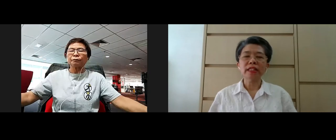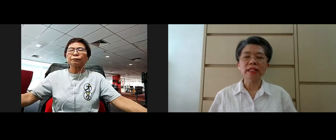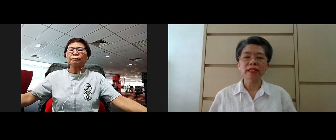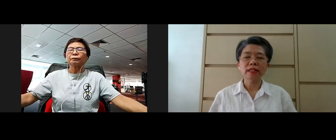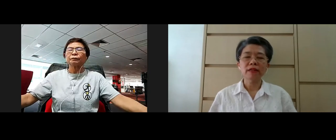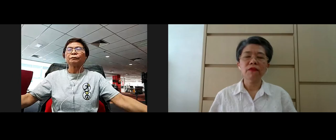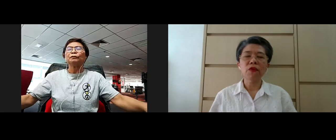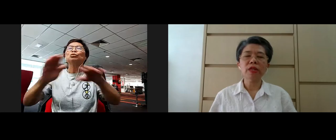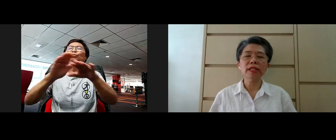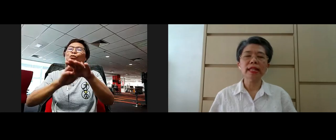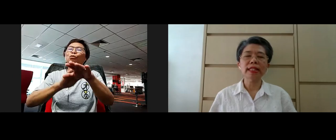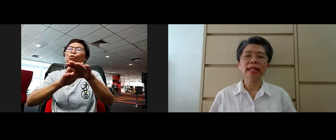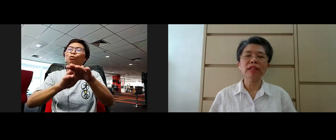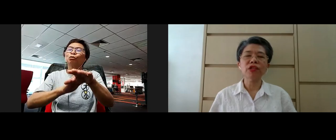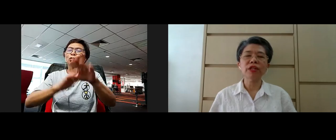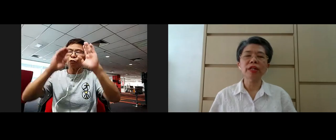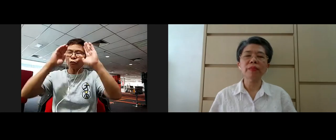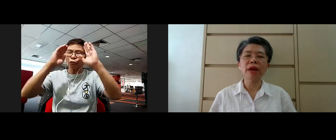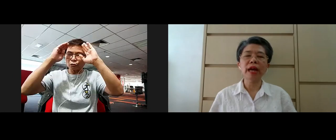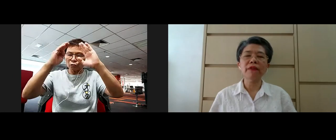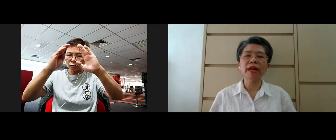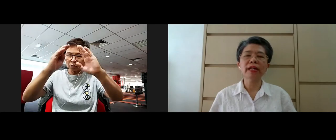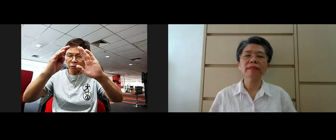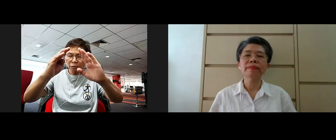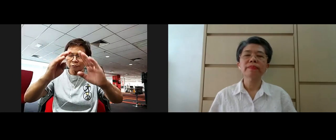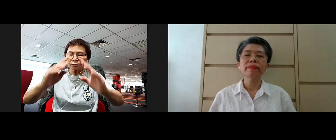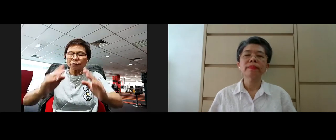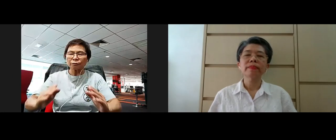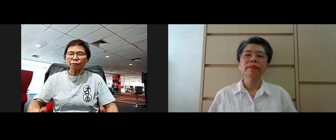Gentle focus and attention on the breath.